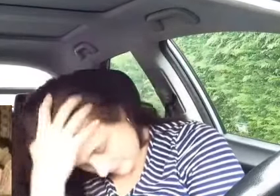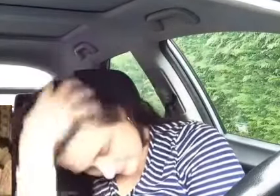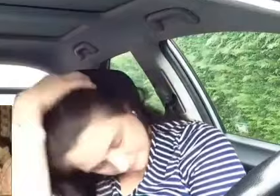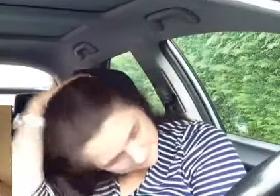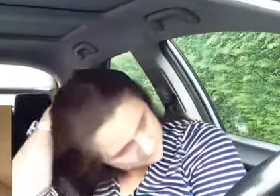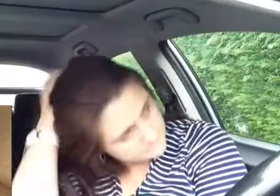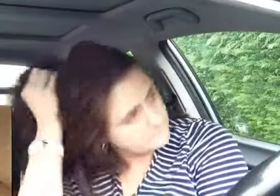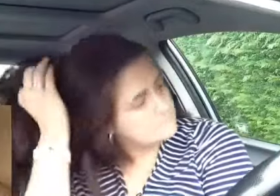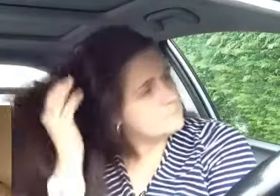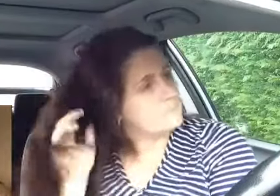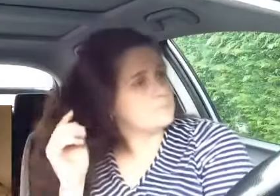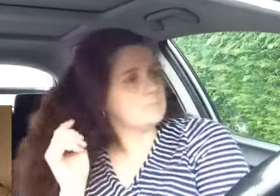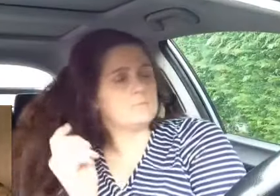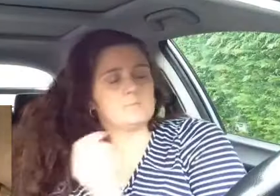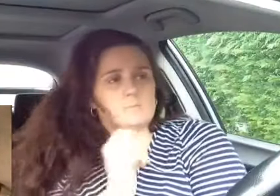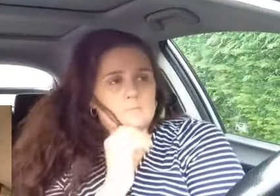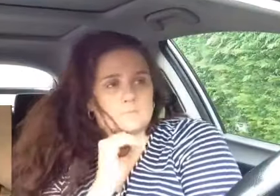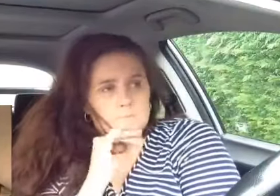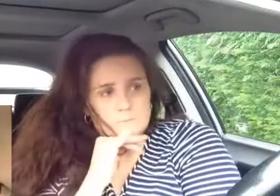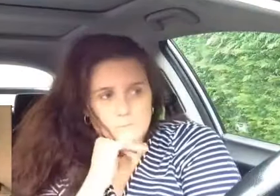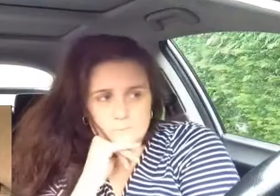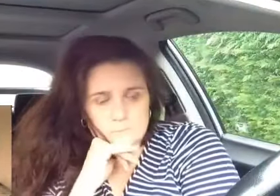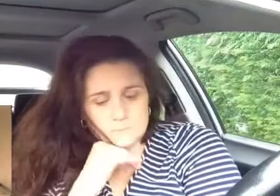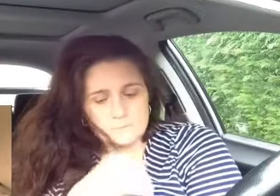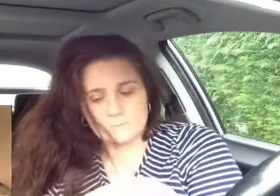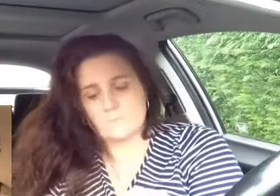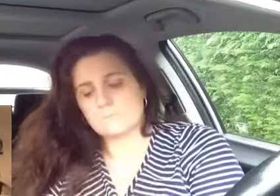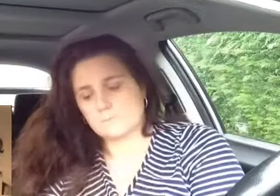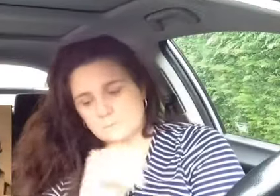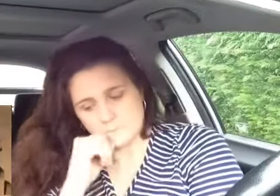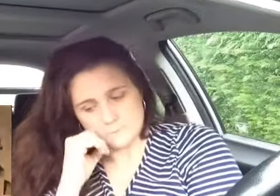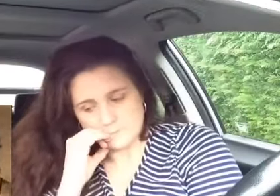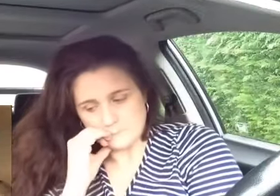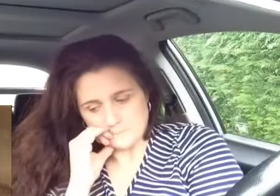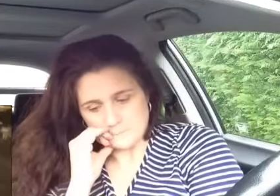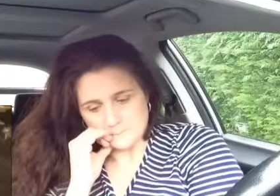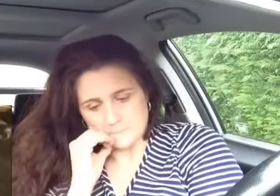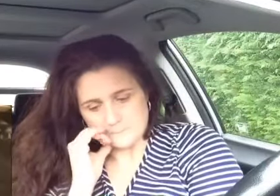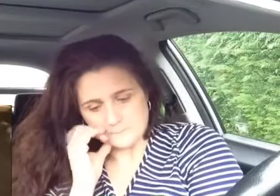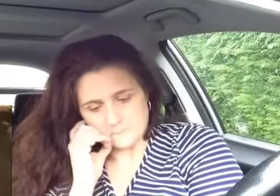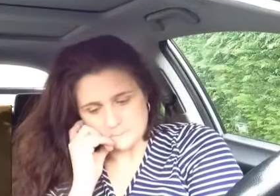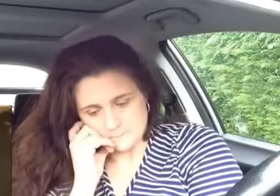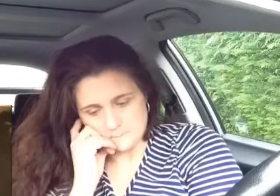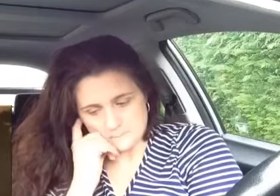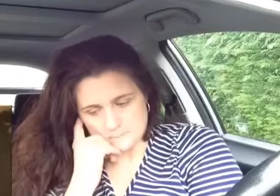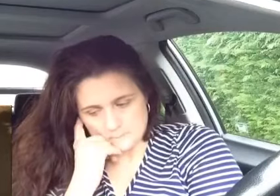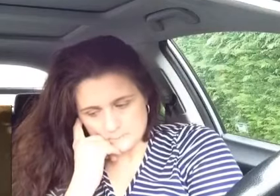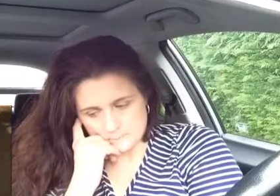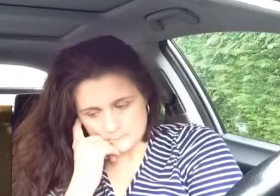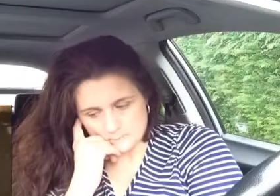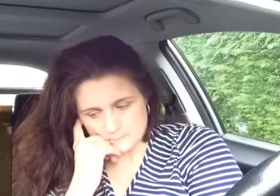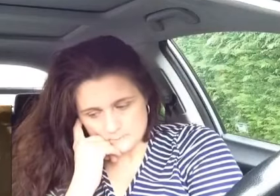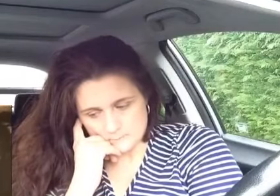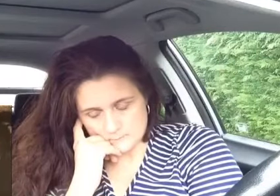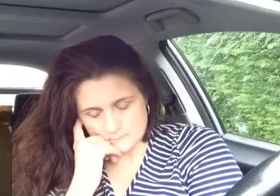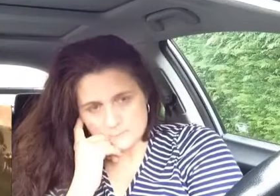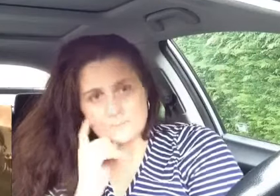to know that it's a serious problem. Latino America is a huge colony of countries whose presidents are cowards in the face of